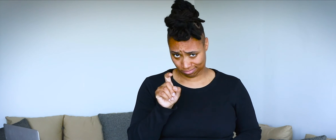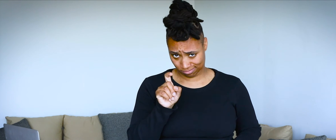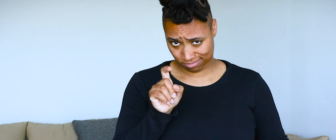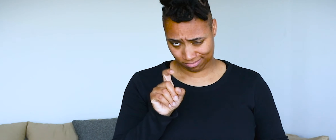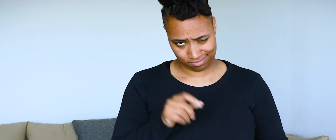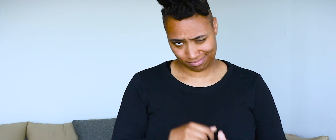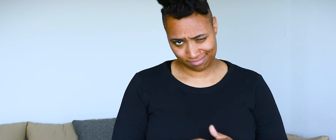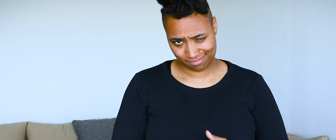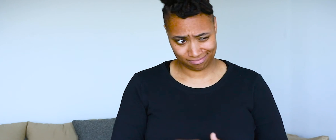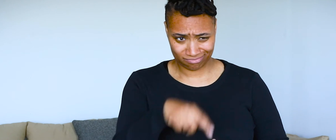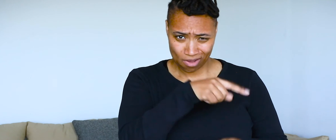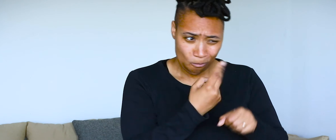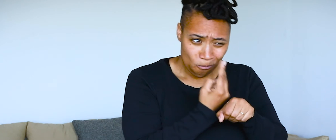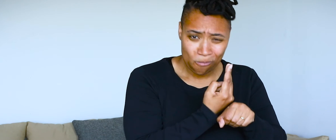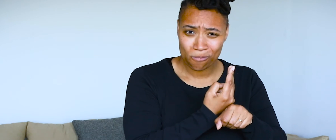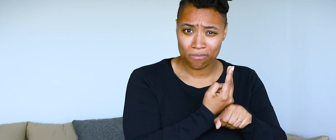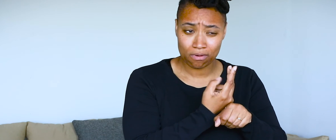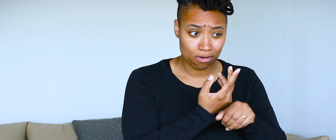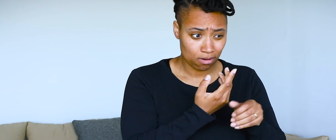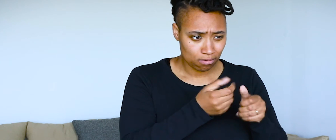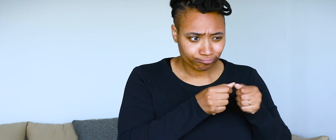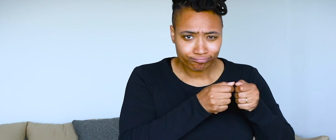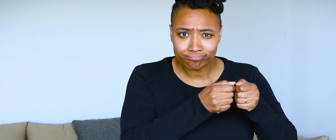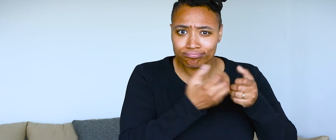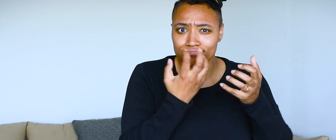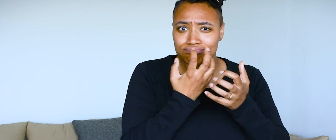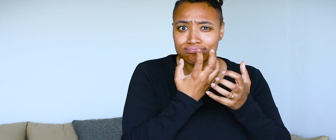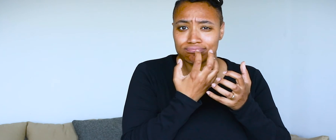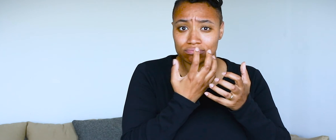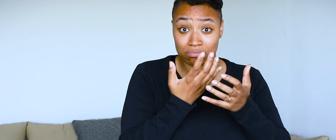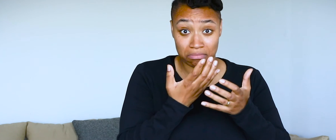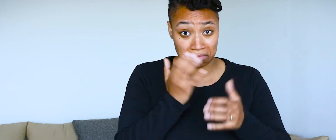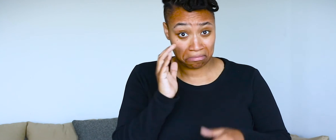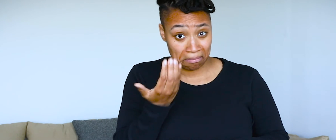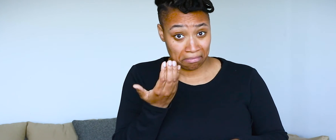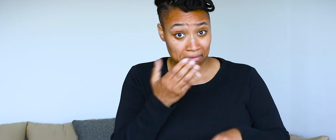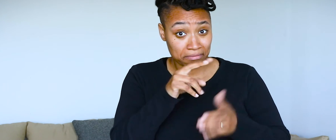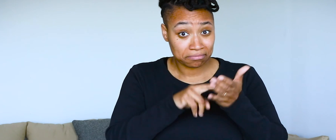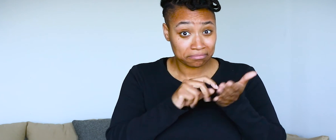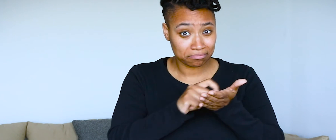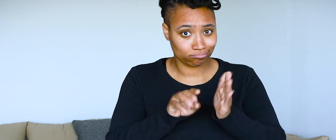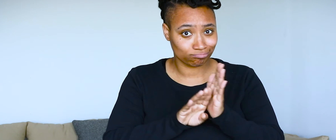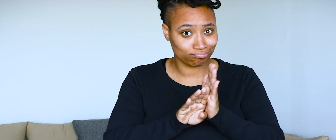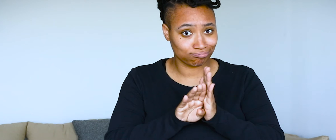true? It would seem that those who are constantly using technology to navigate the world, in fact, see improved literacy skills.